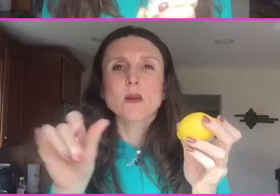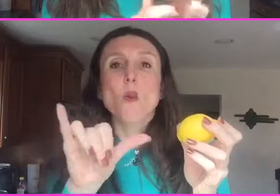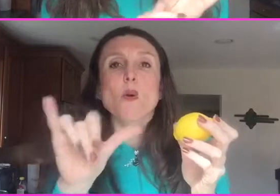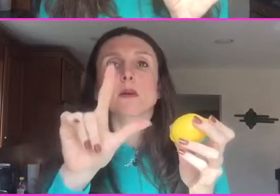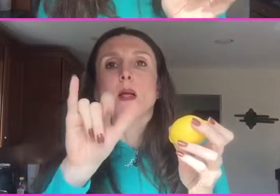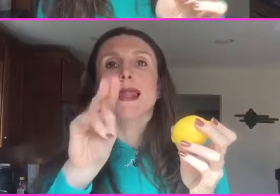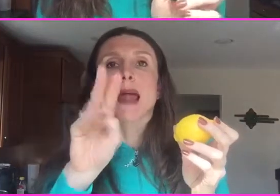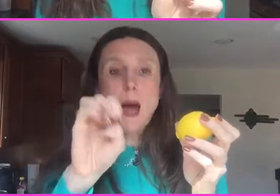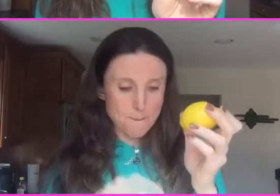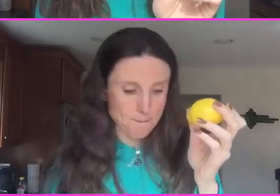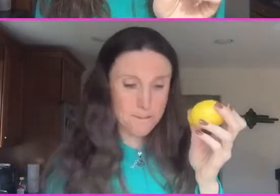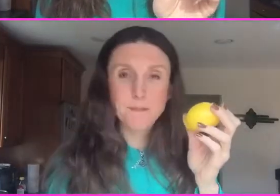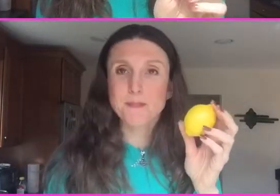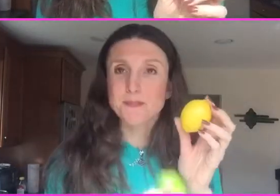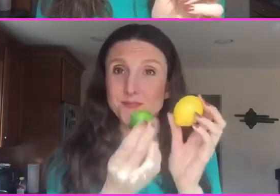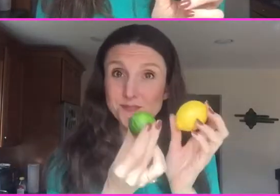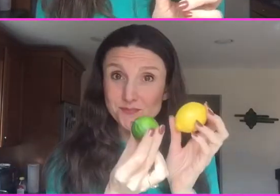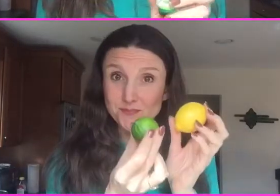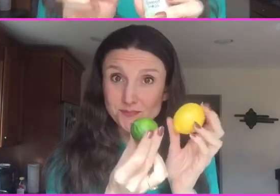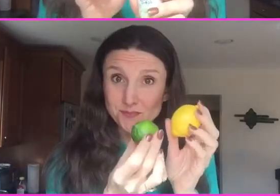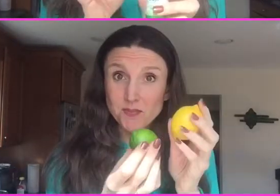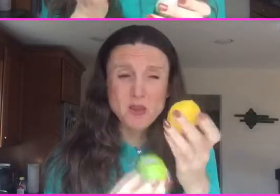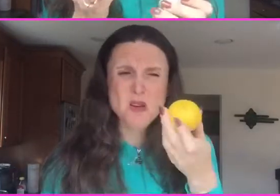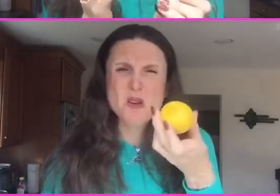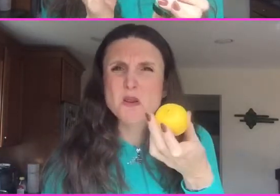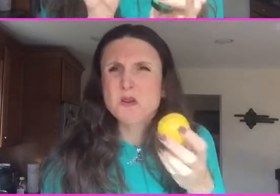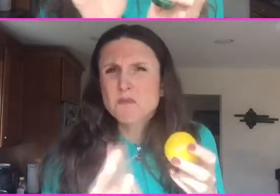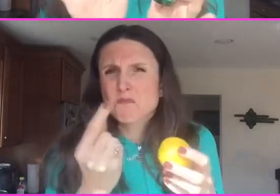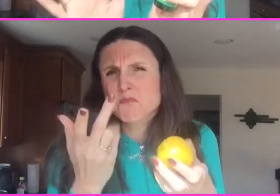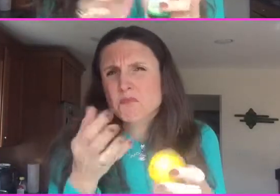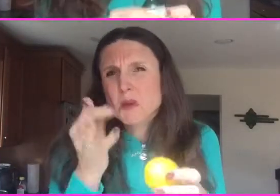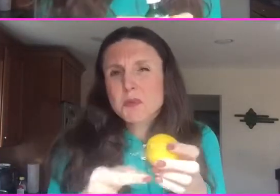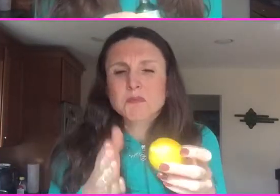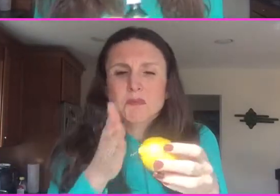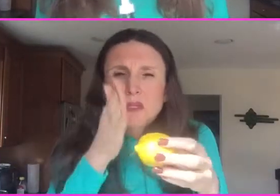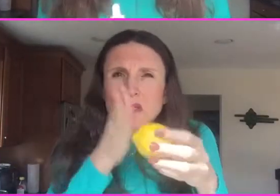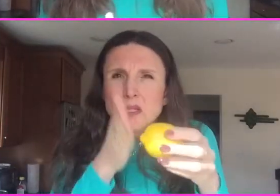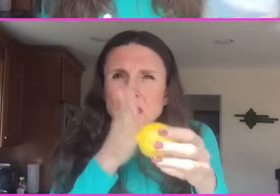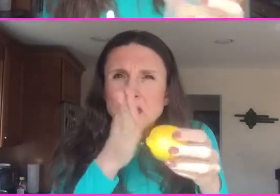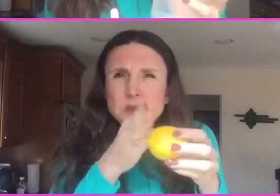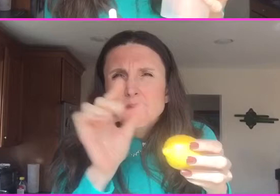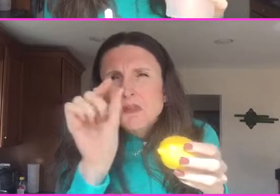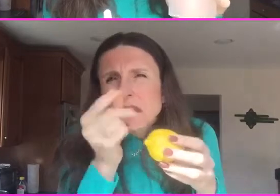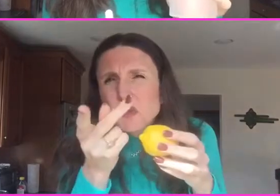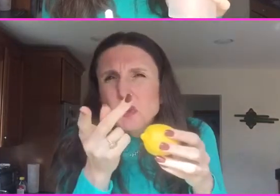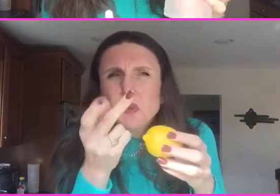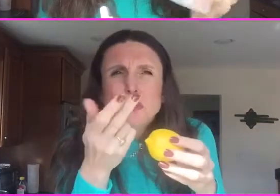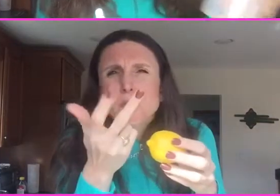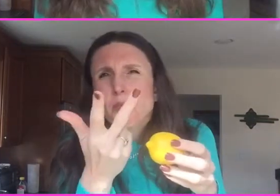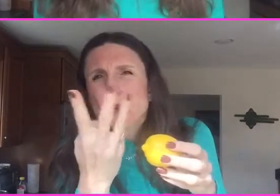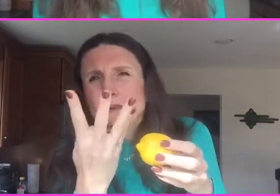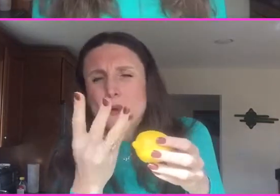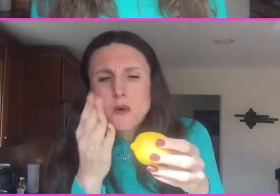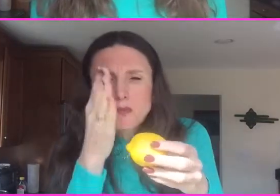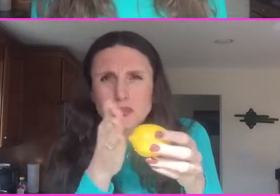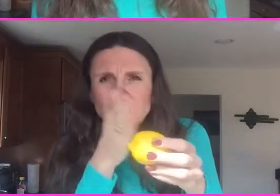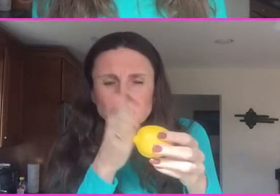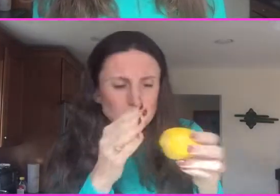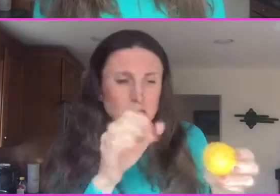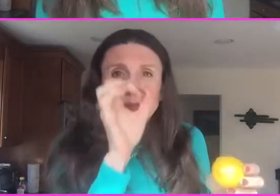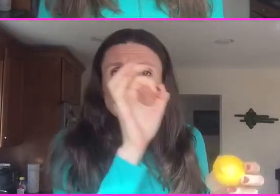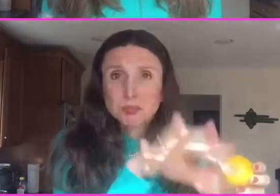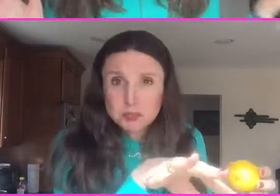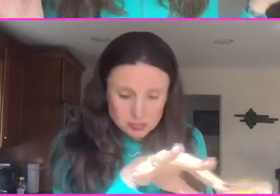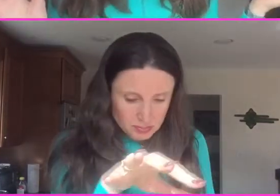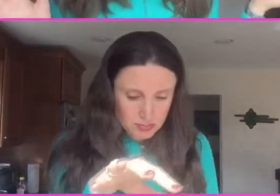plain liquid stevia drops and I put like maybe maybe at most three drops in this whole container and you know what